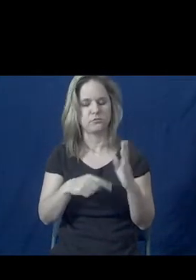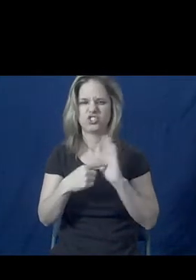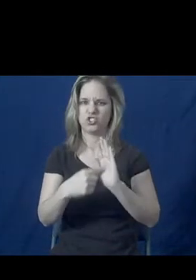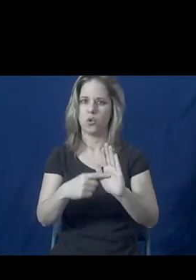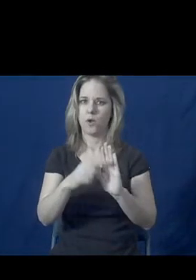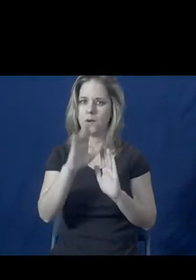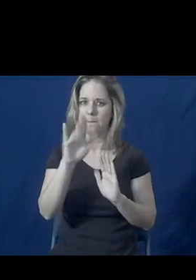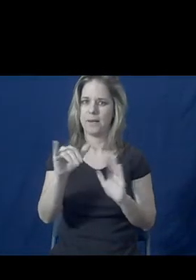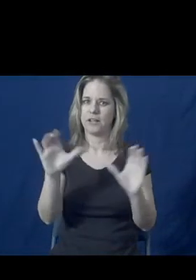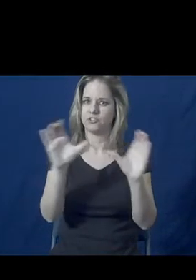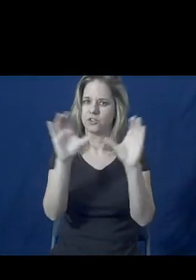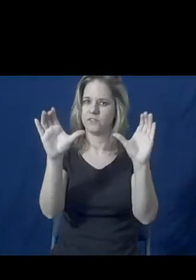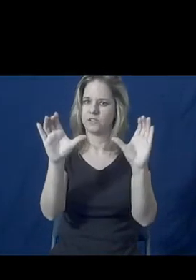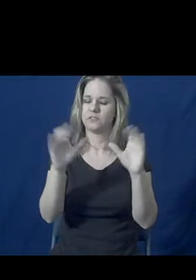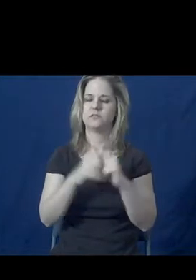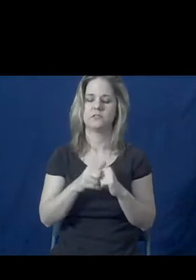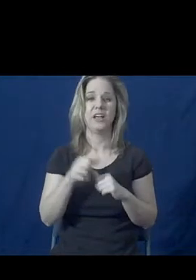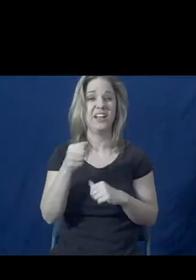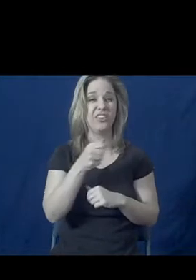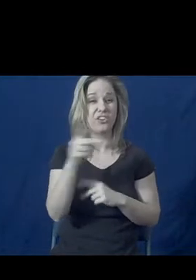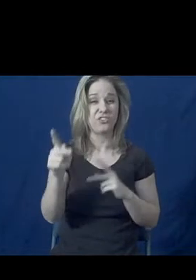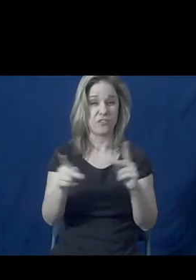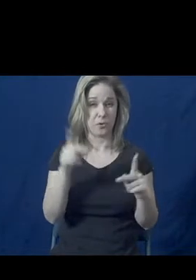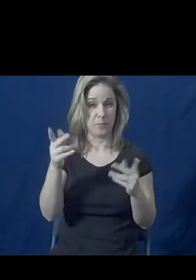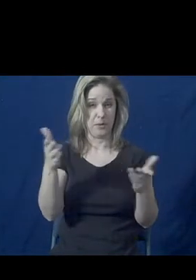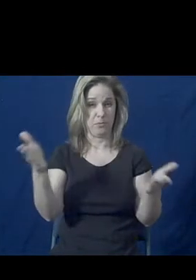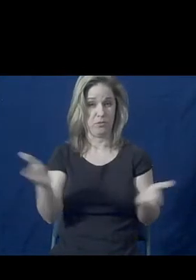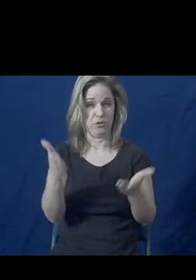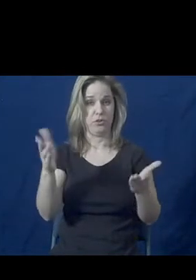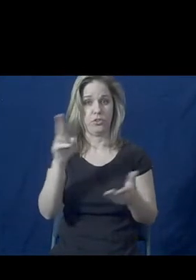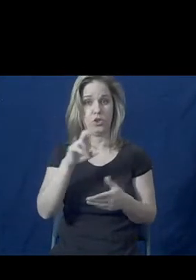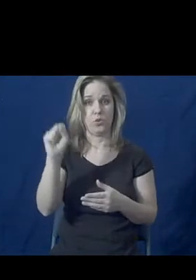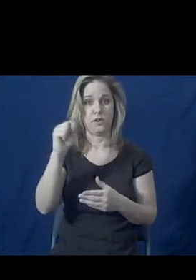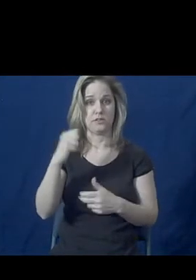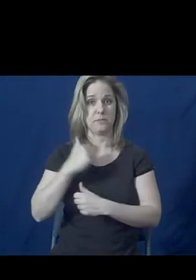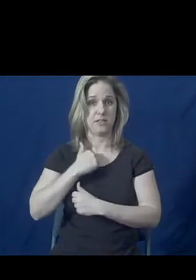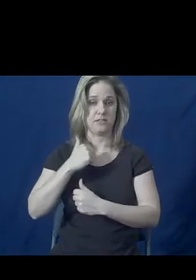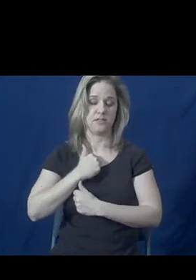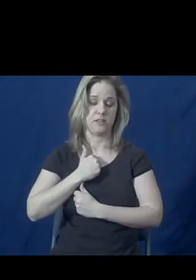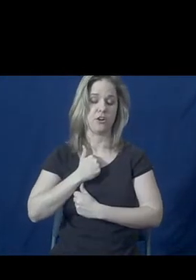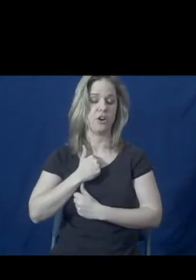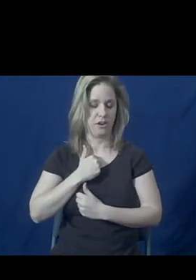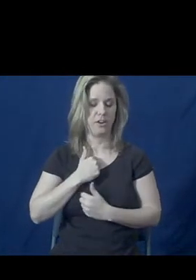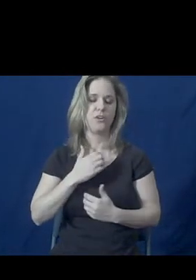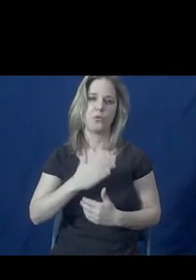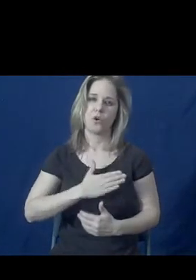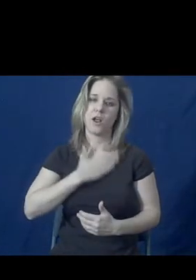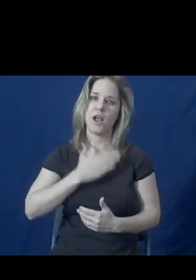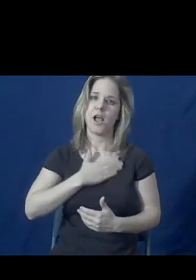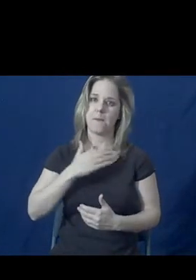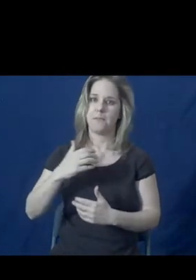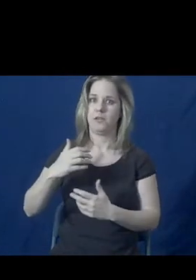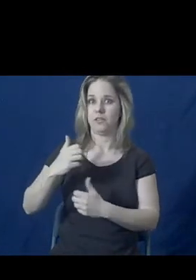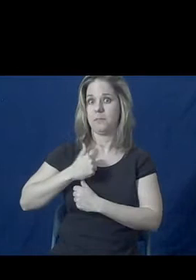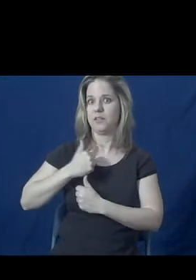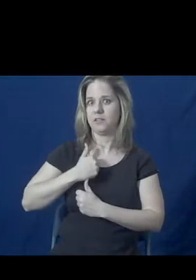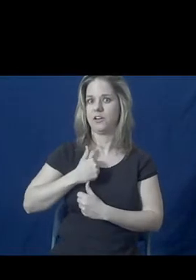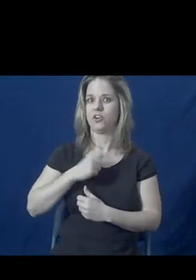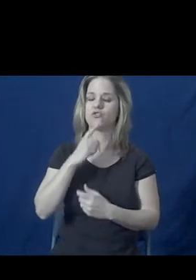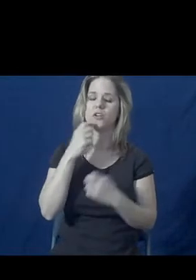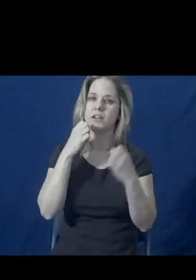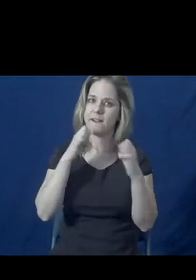certify them. And there's quite a few in the United States military, and we're honored that the military has made a determined effort